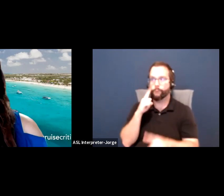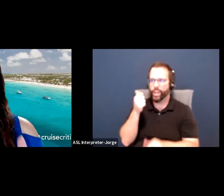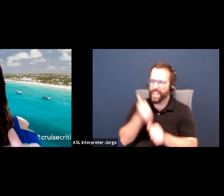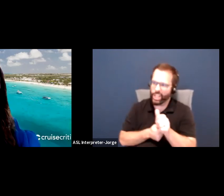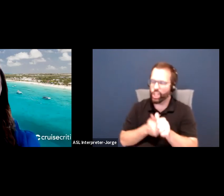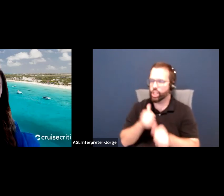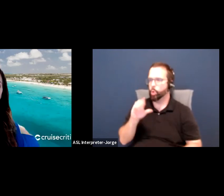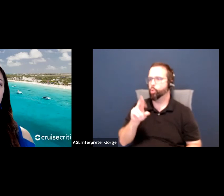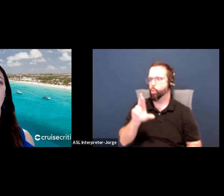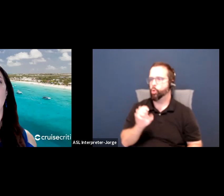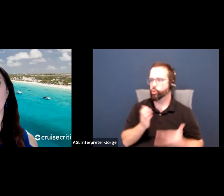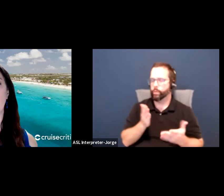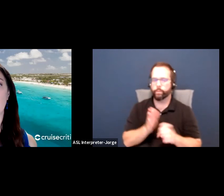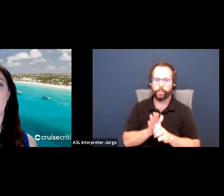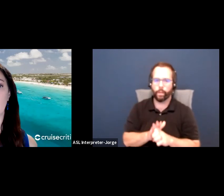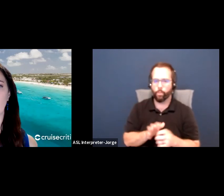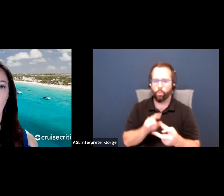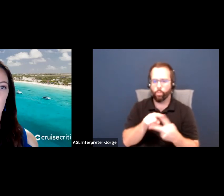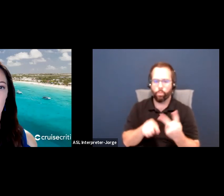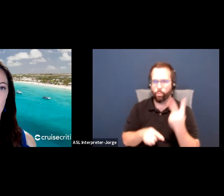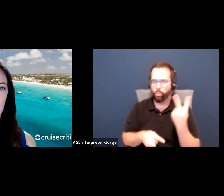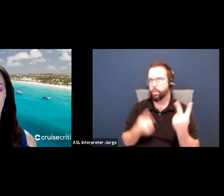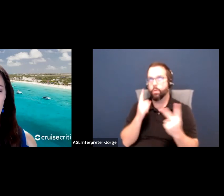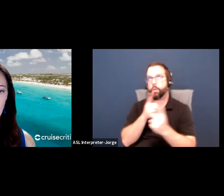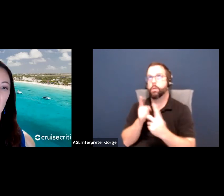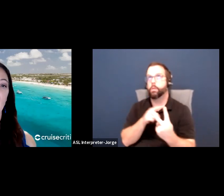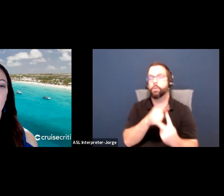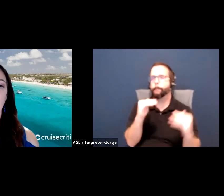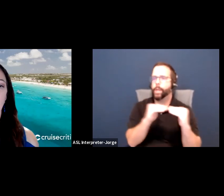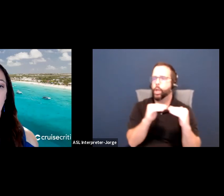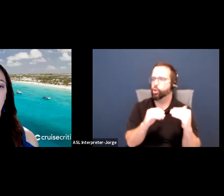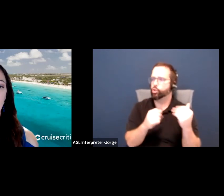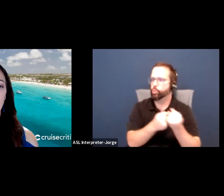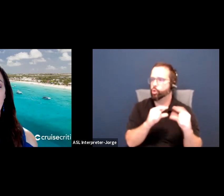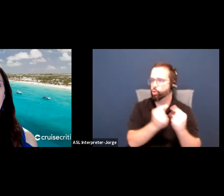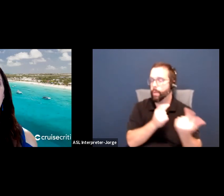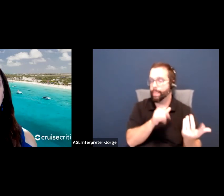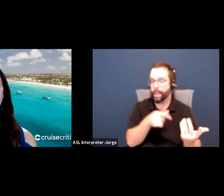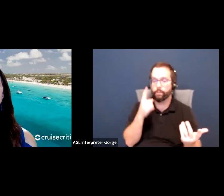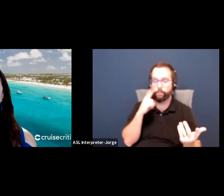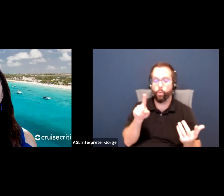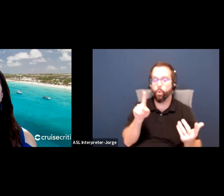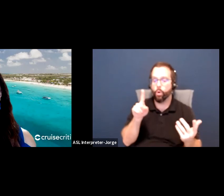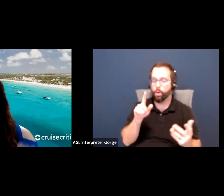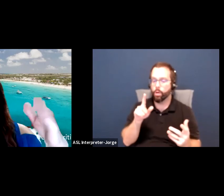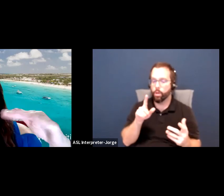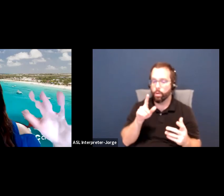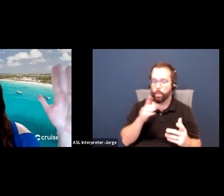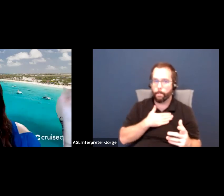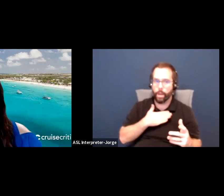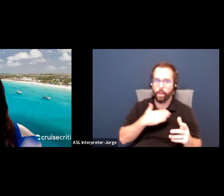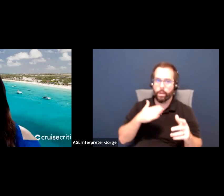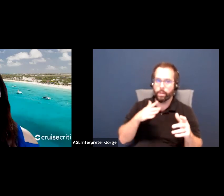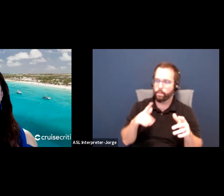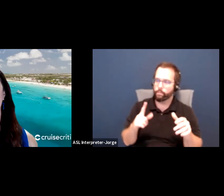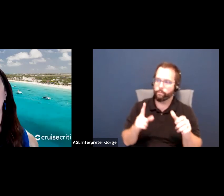And that's going to be starting that cross-disability support group by December 2021. That's going to be my first goal. And I'm going to put it